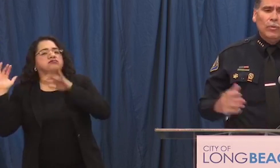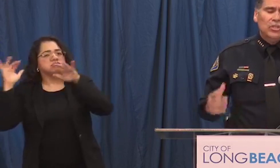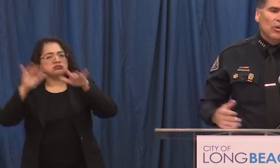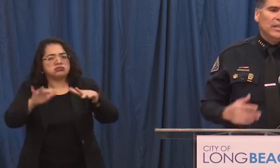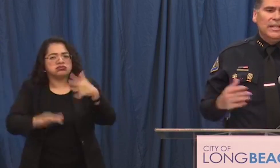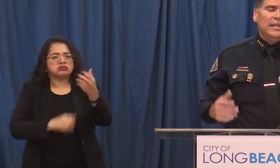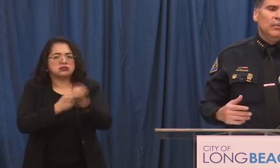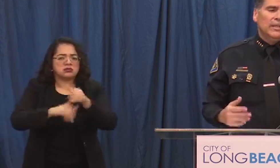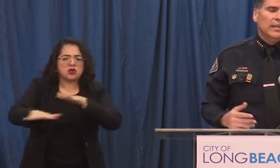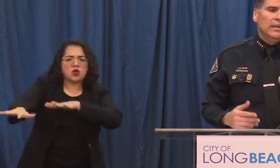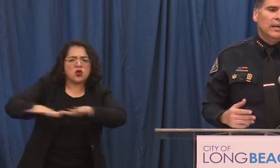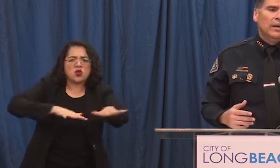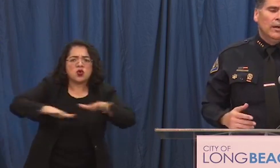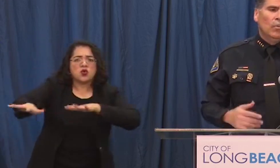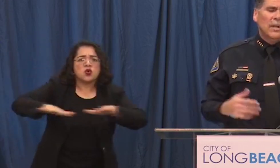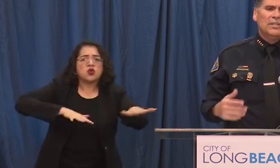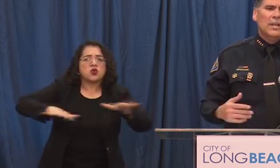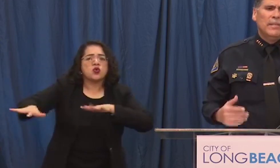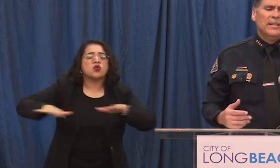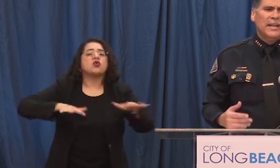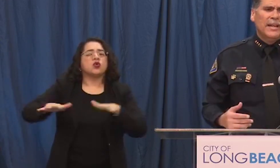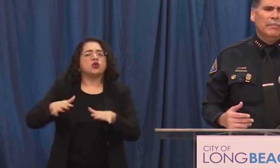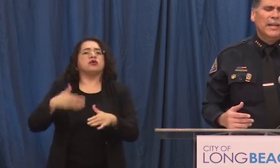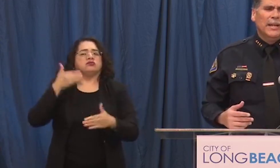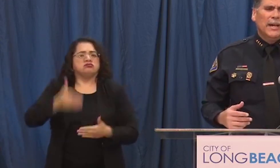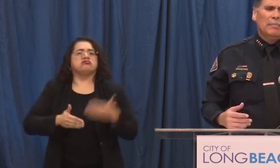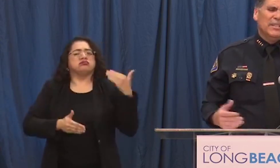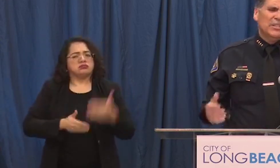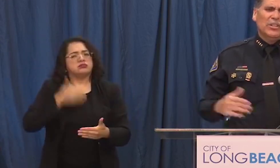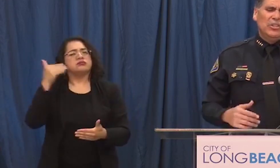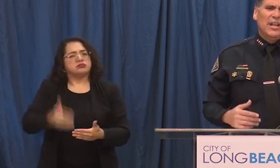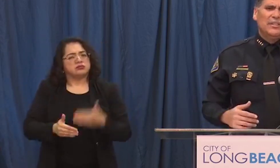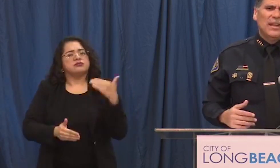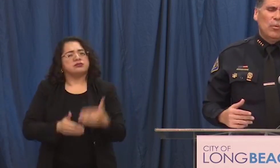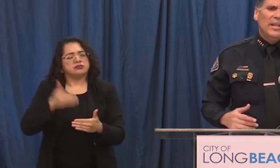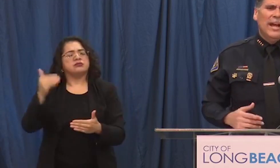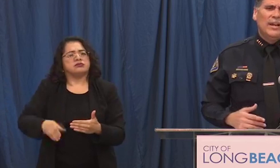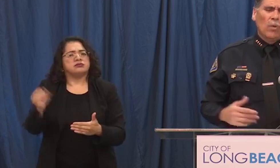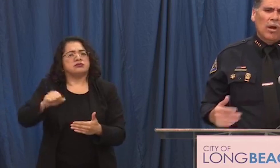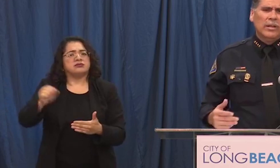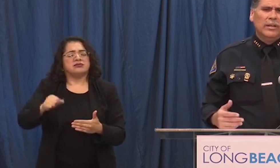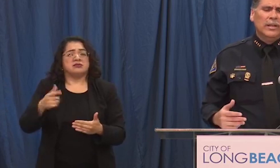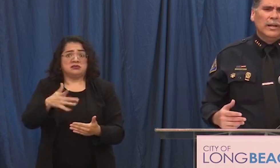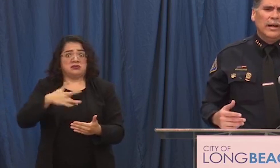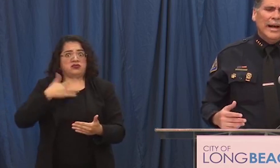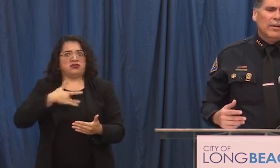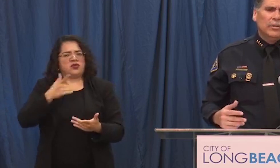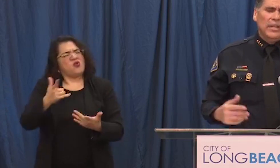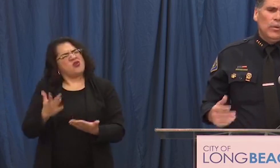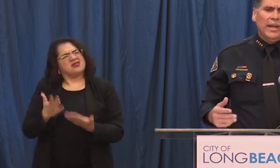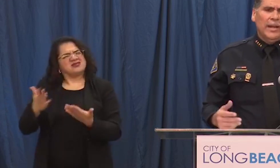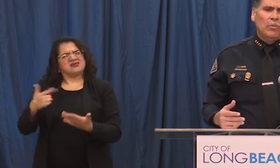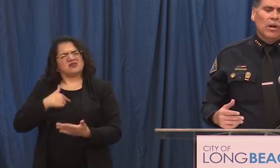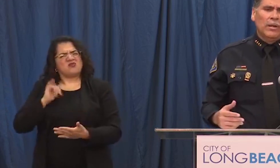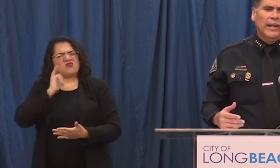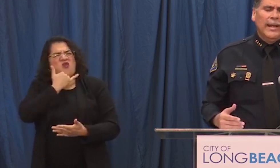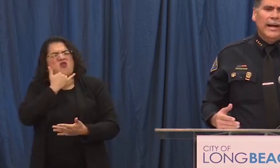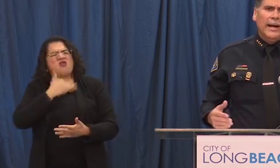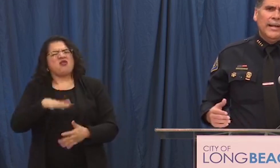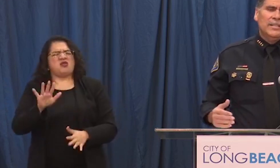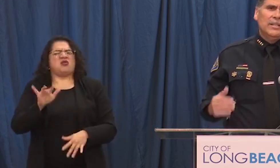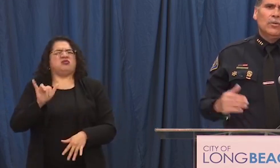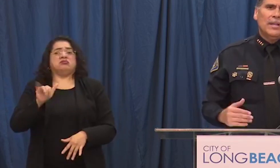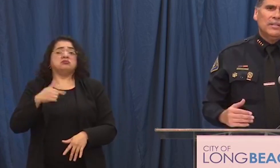and we started dealing with it uh one step at a time but to suggest that we got it wrong uh i don't think we got it wrong